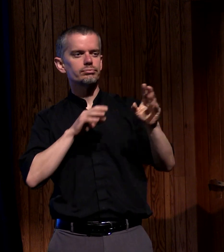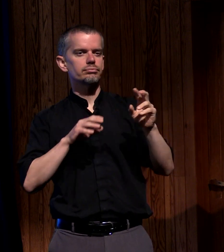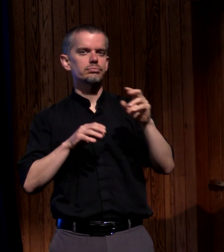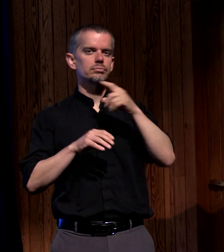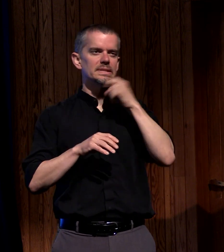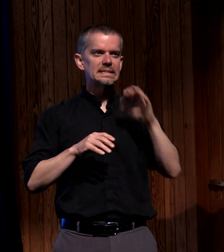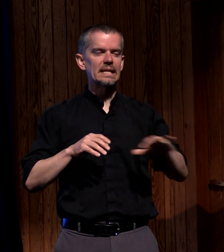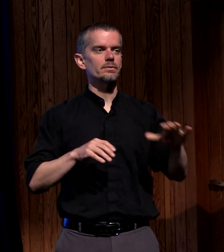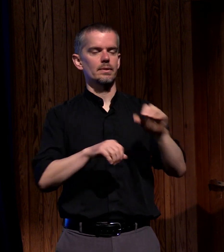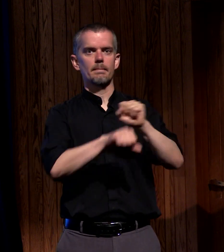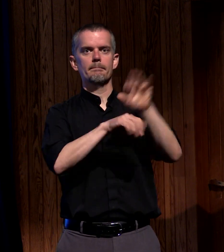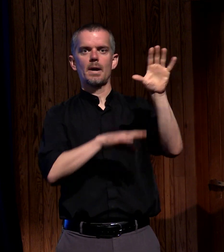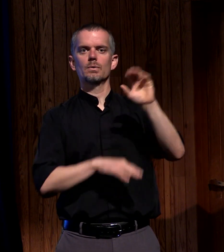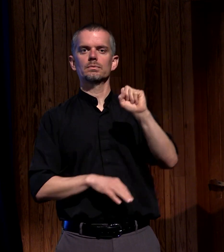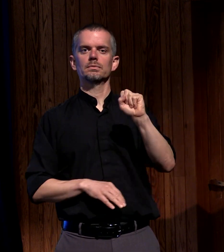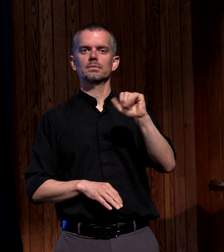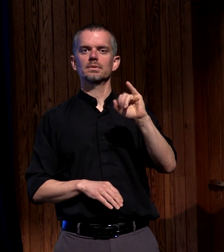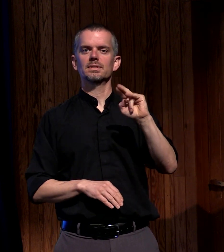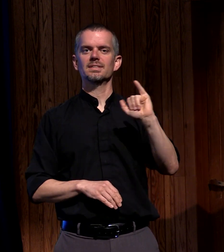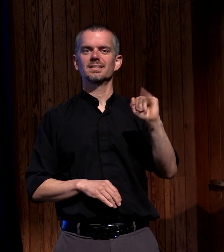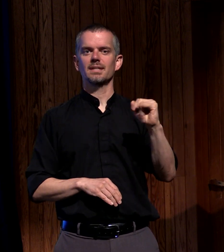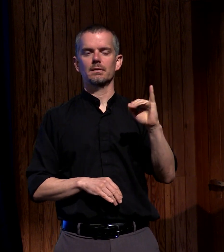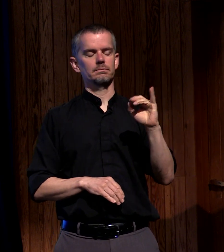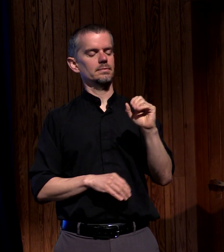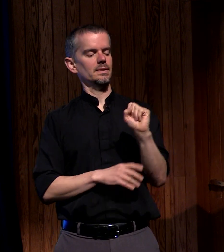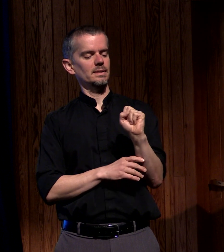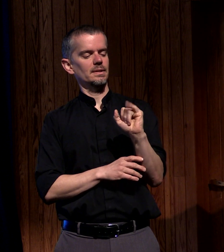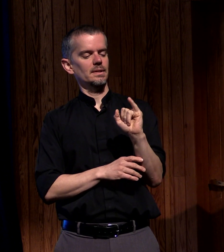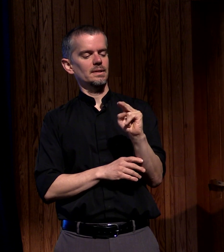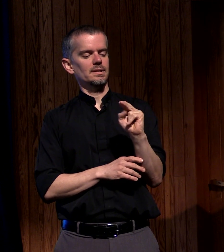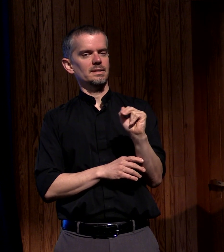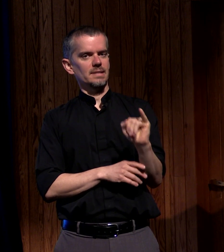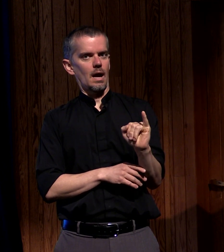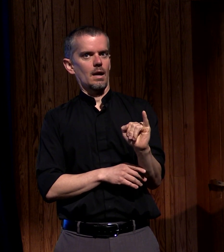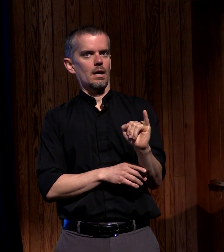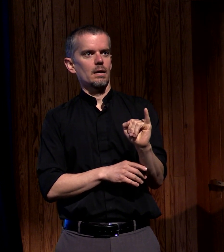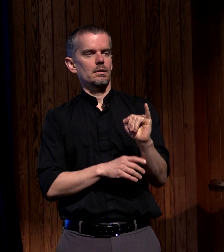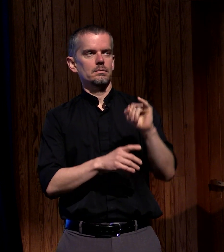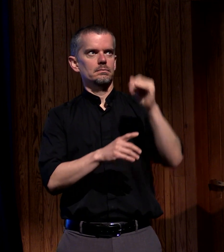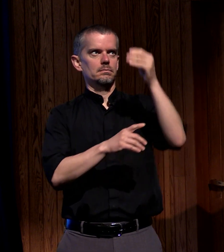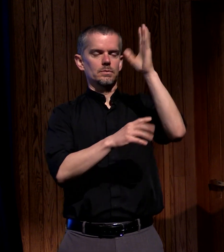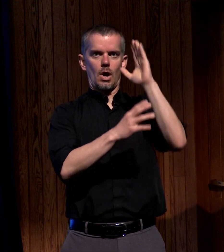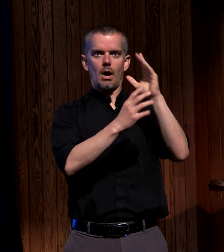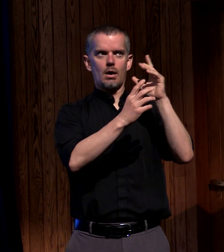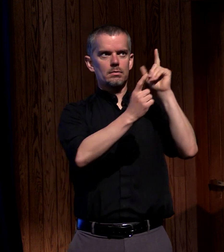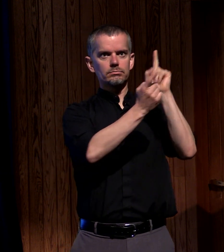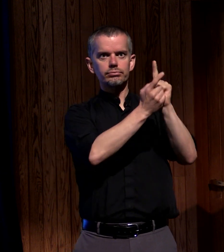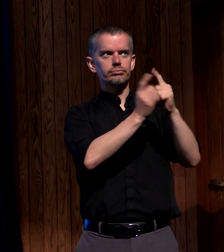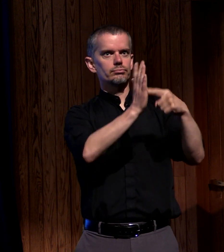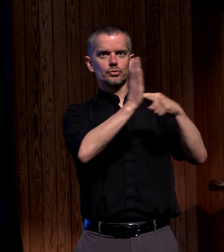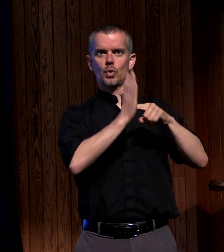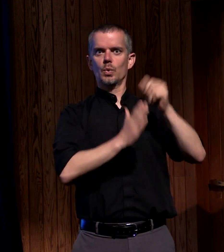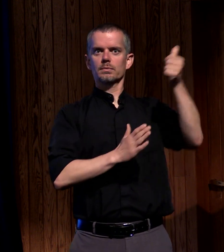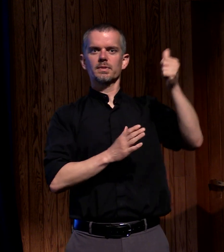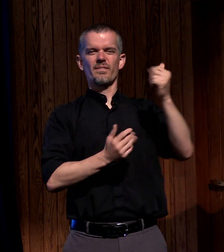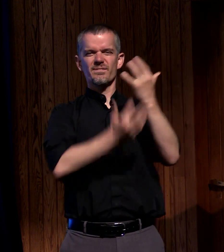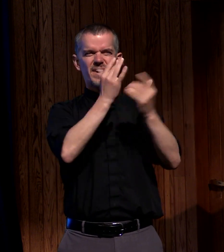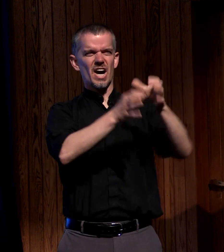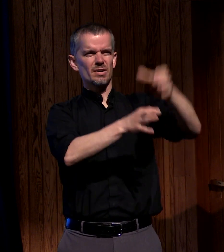fire God had spoken to Moses on this mountain creating a covenant with his people and in